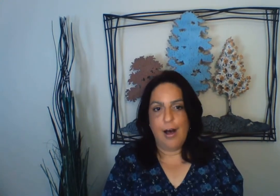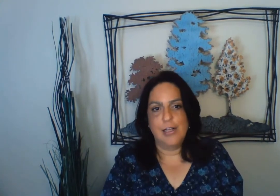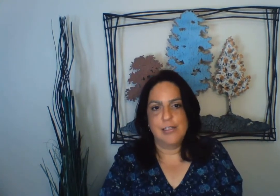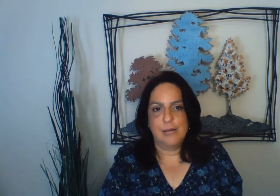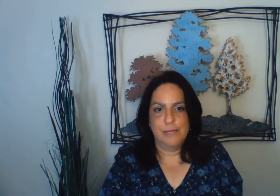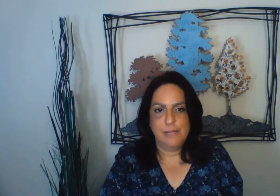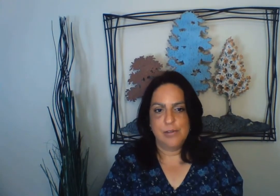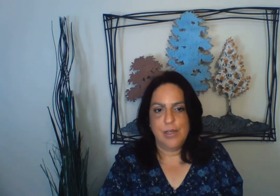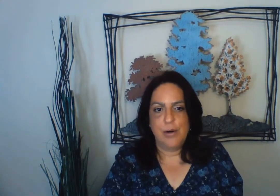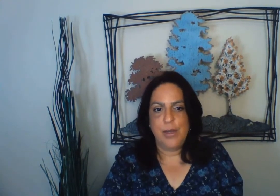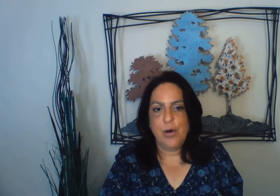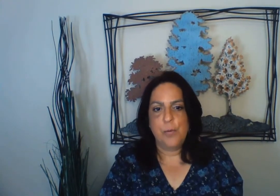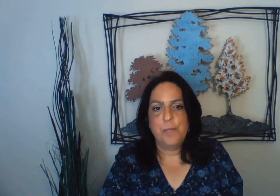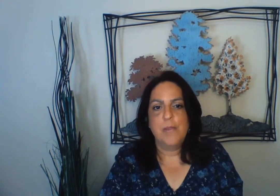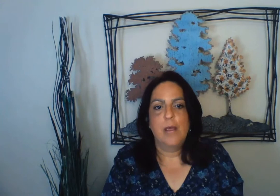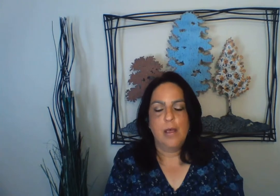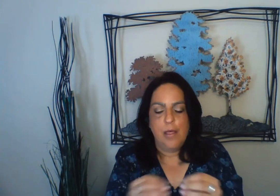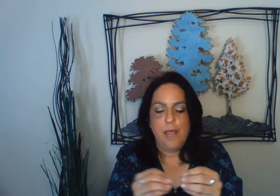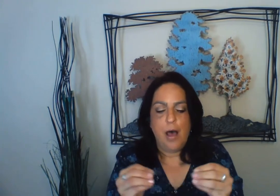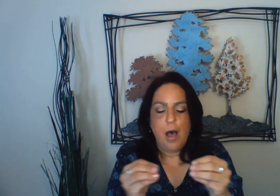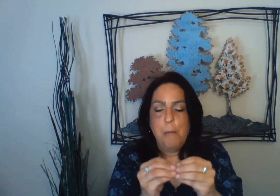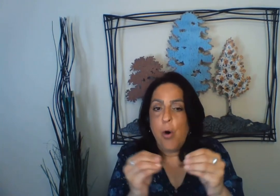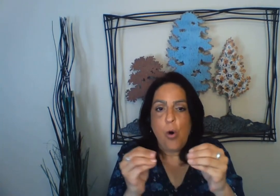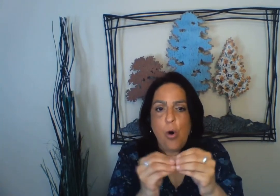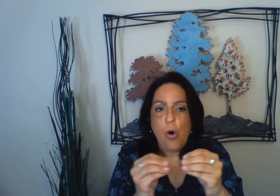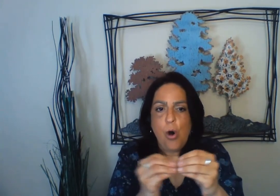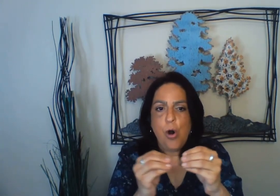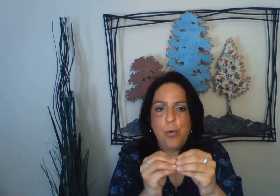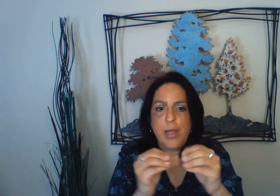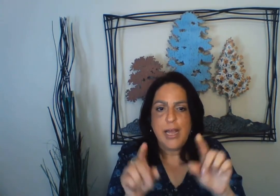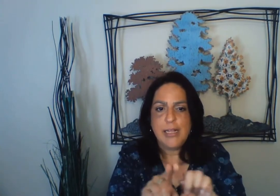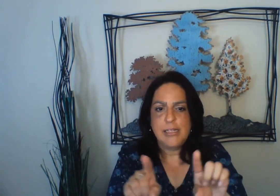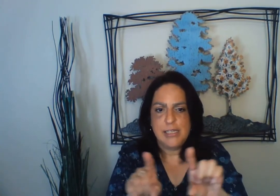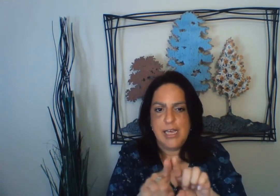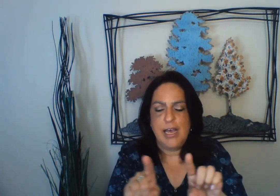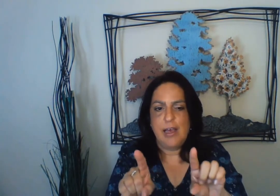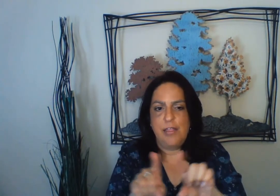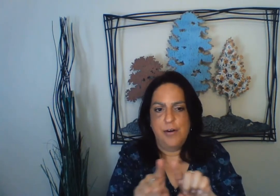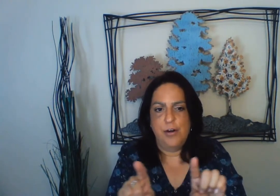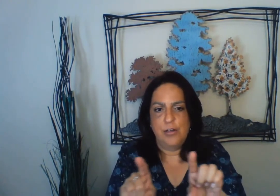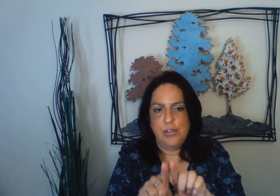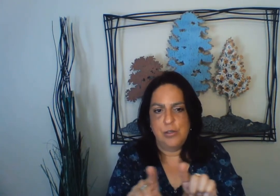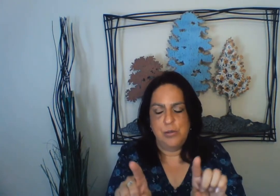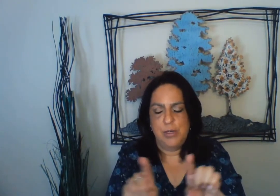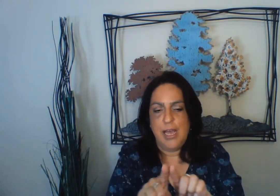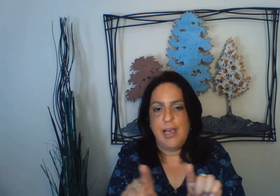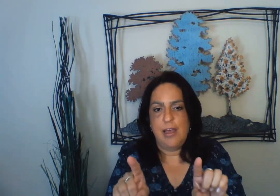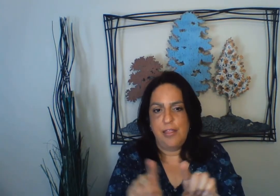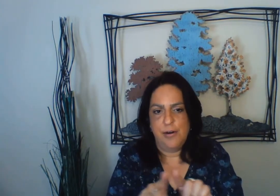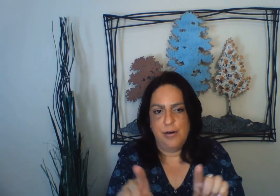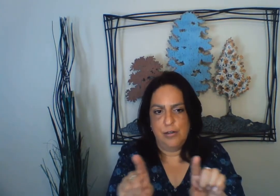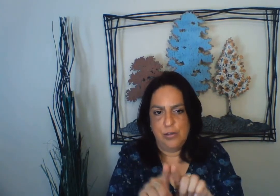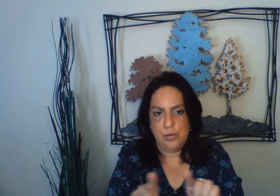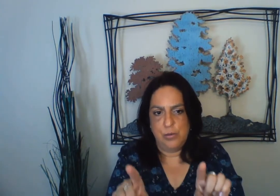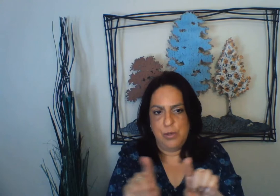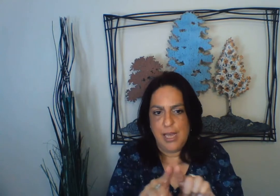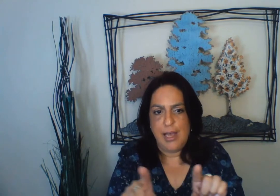Awesome. So here we go. The more we get together, together, together.